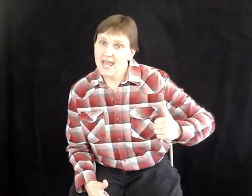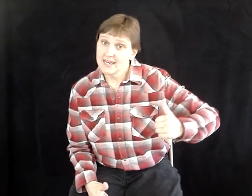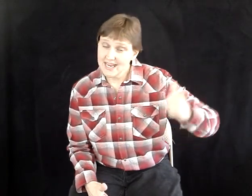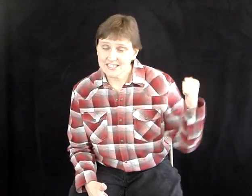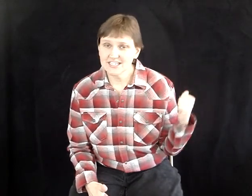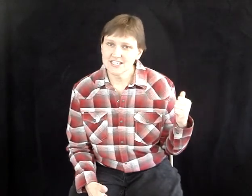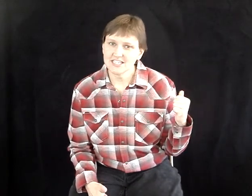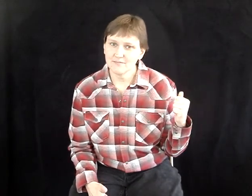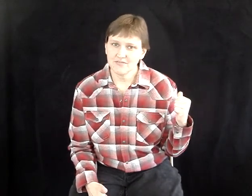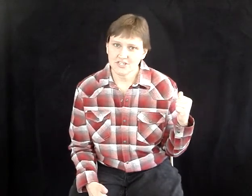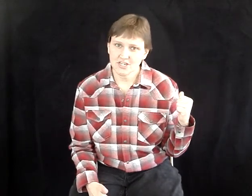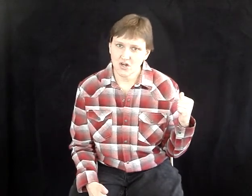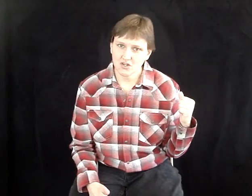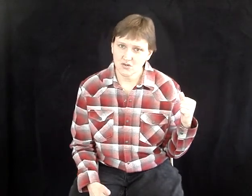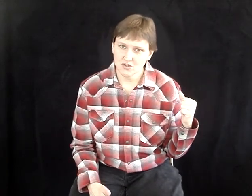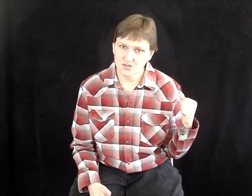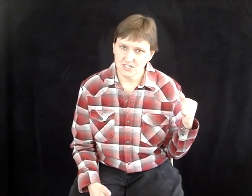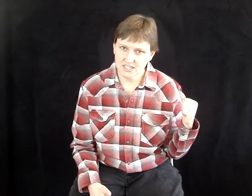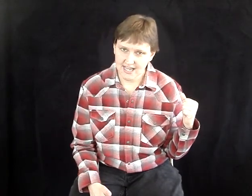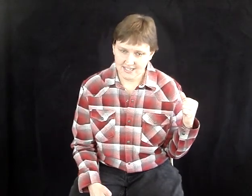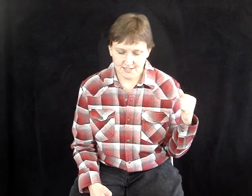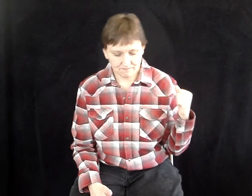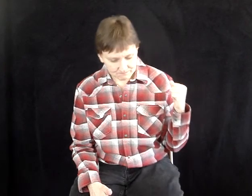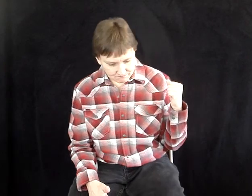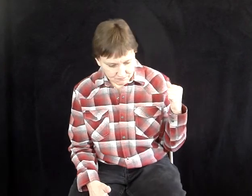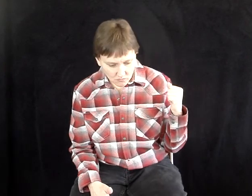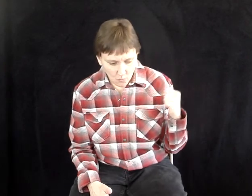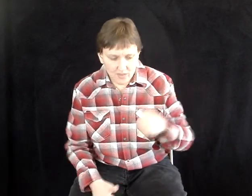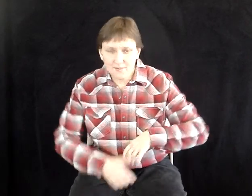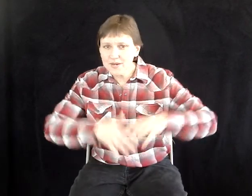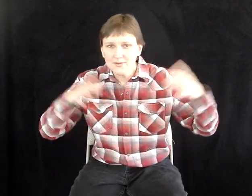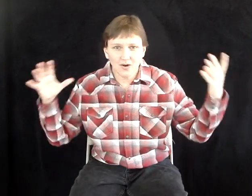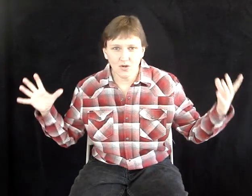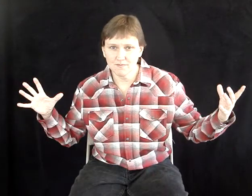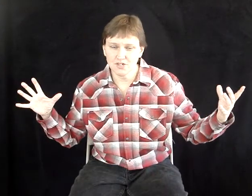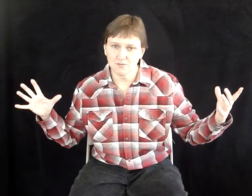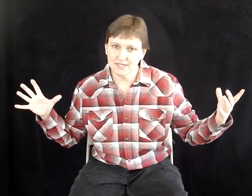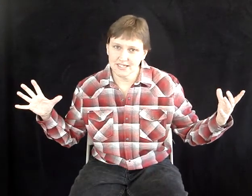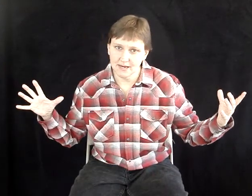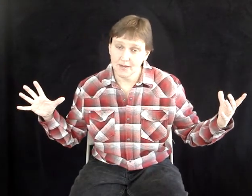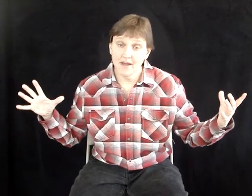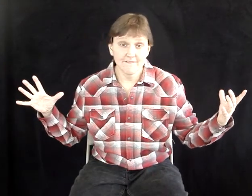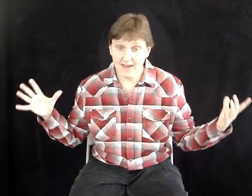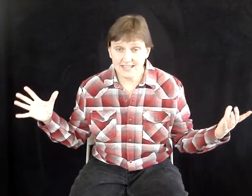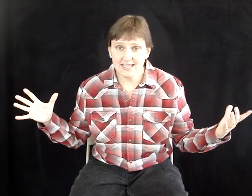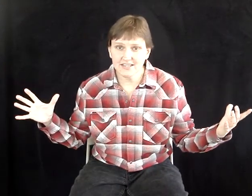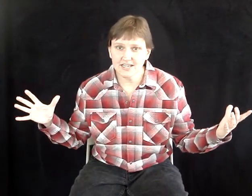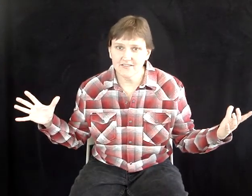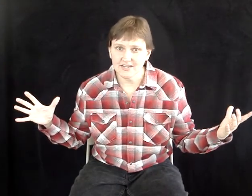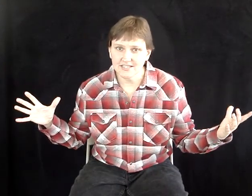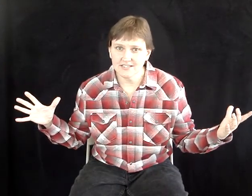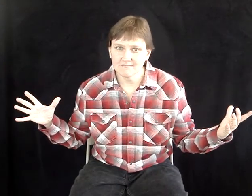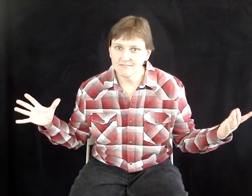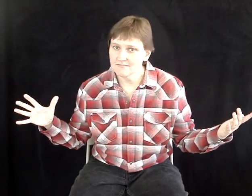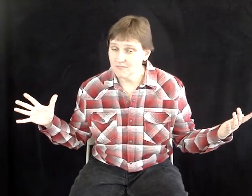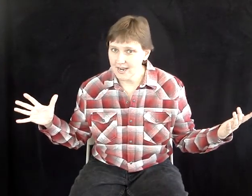Next to this subdivision called Cucanusa Estates. Well, they put a big old commercial building up. Violated the covenants, right?